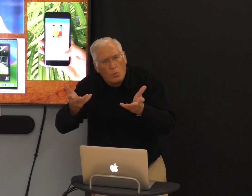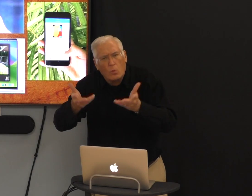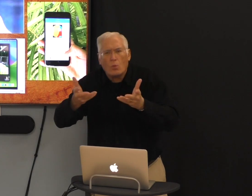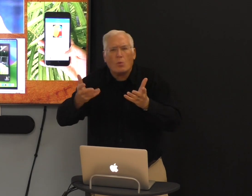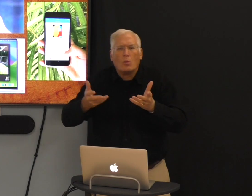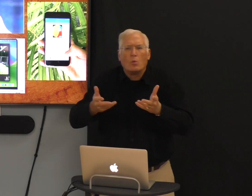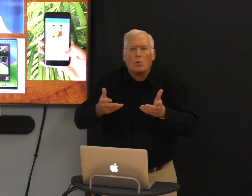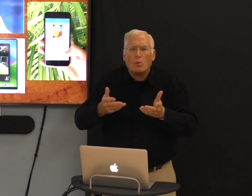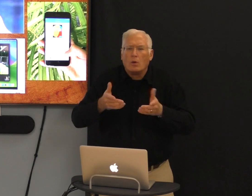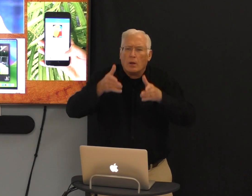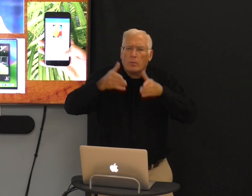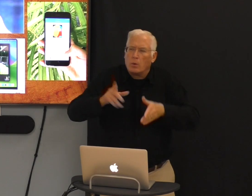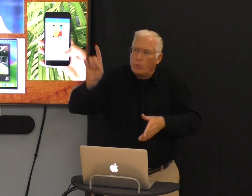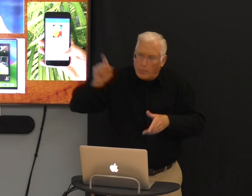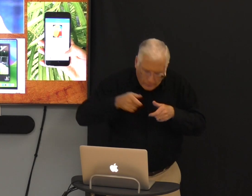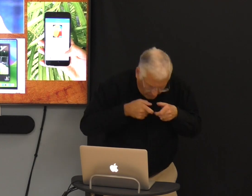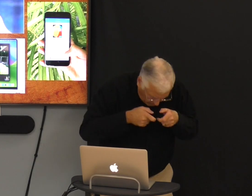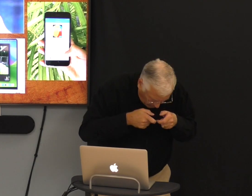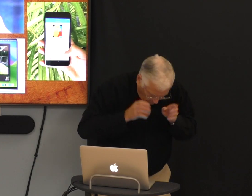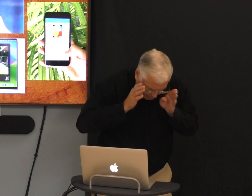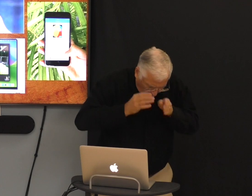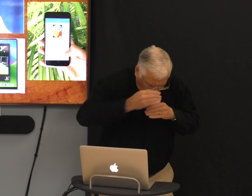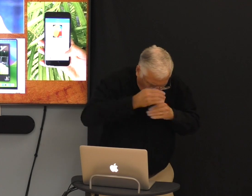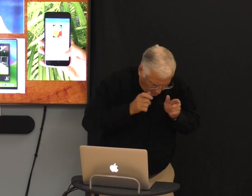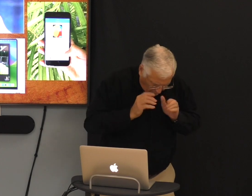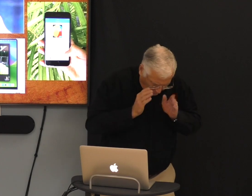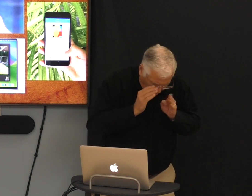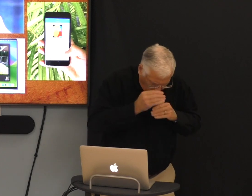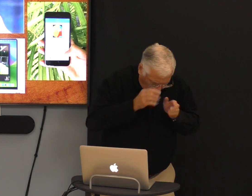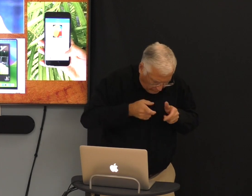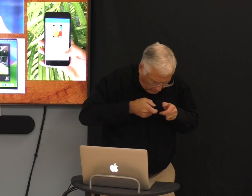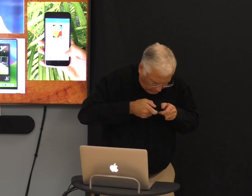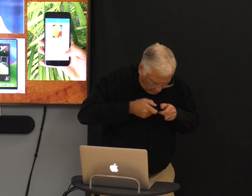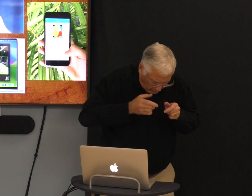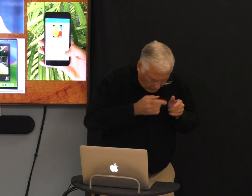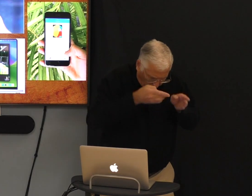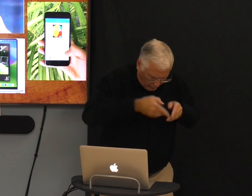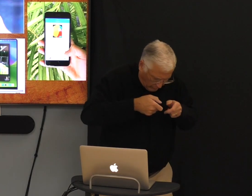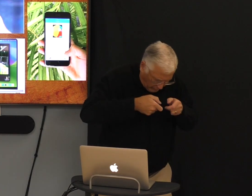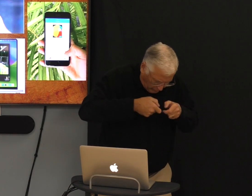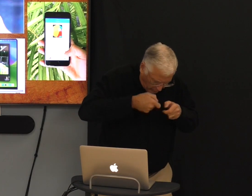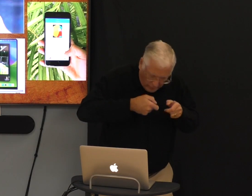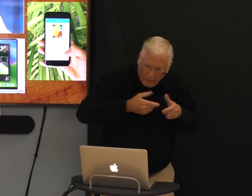and not talk. But they're focused on their device.